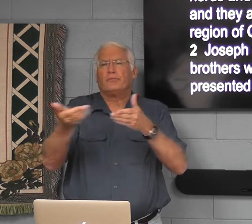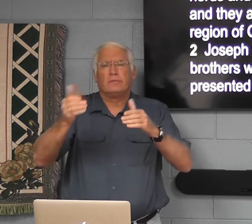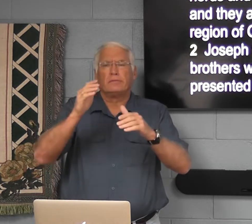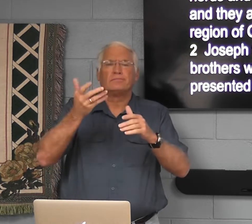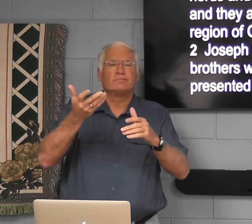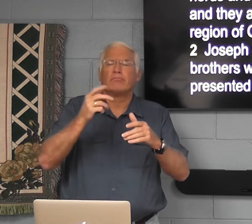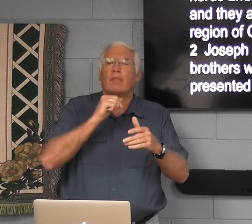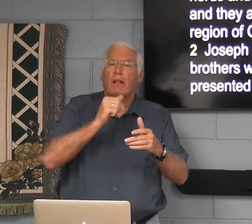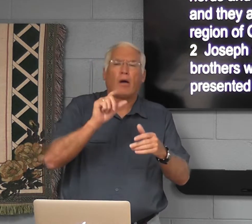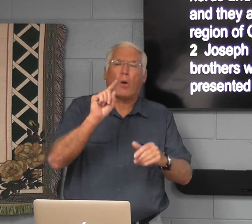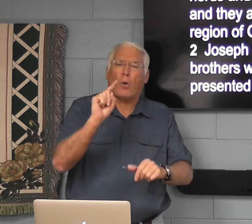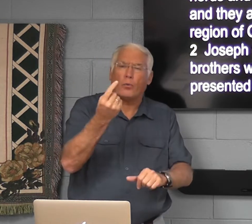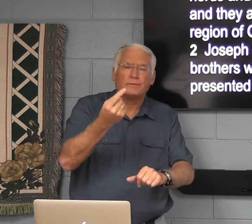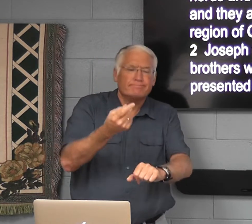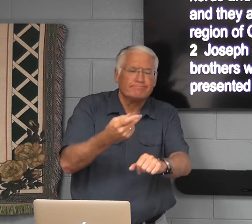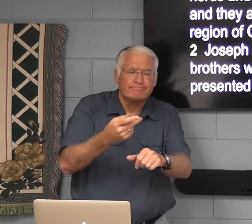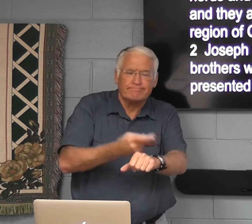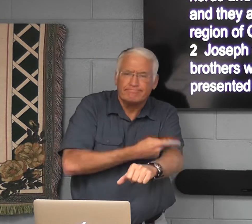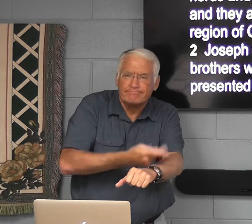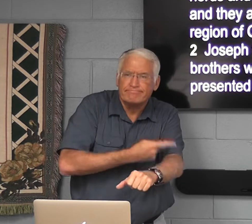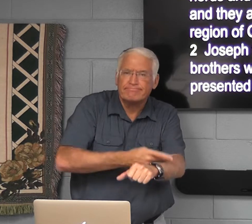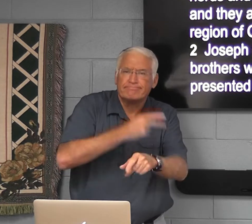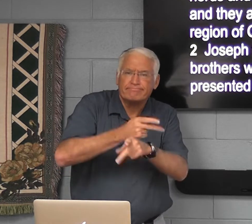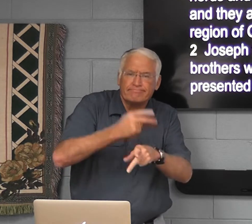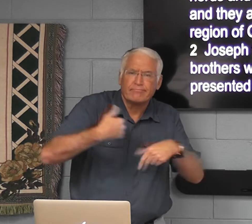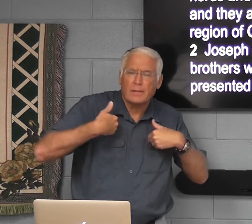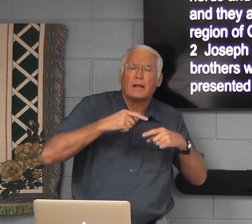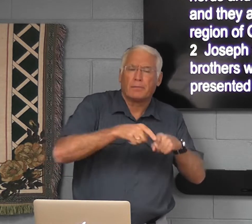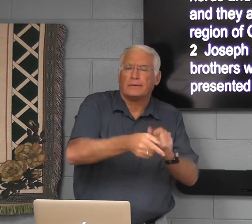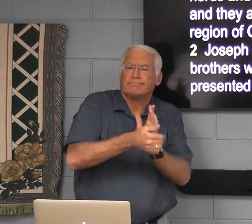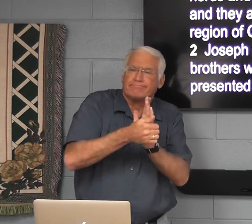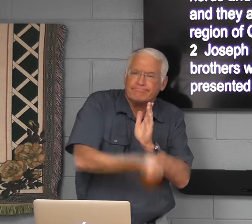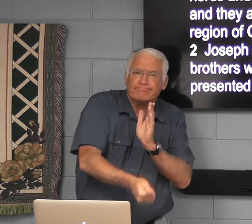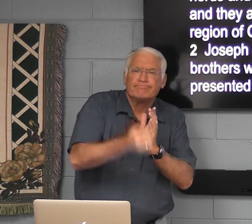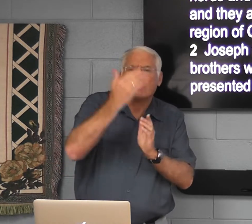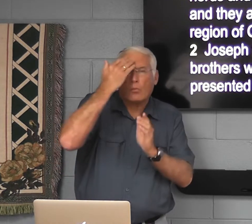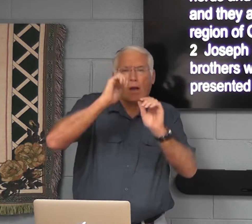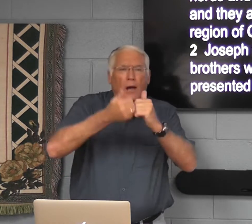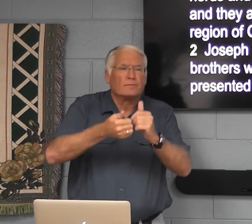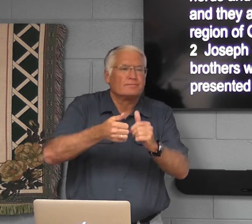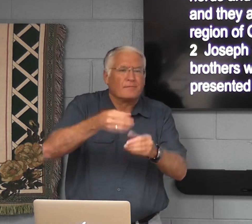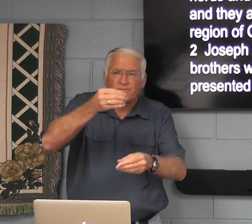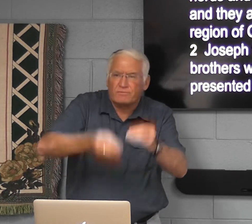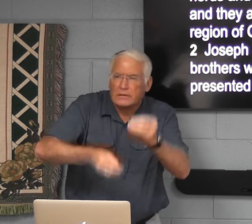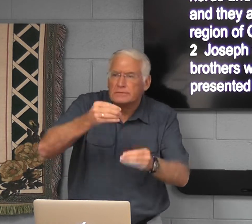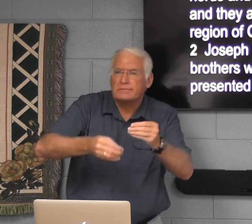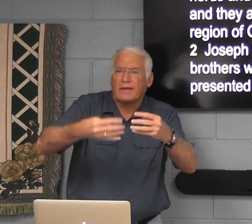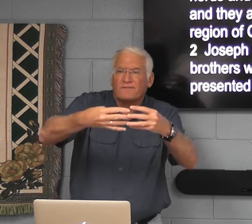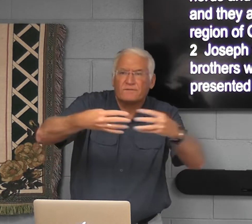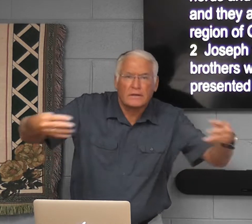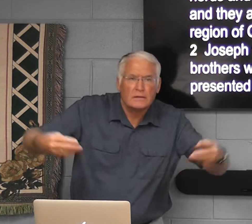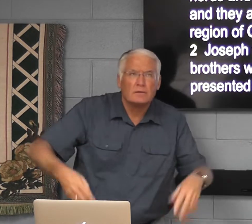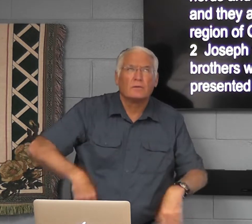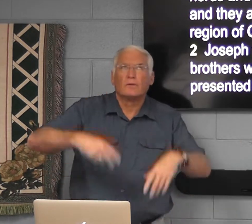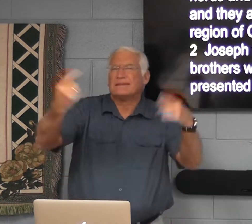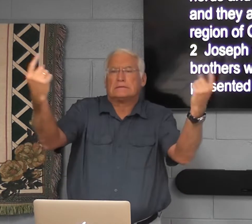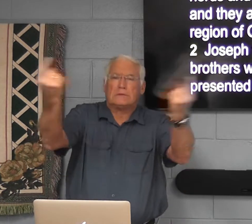to do other things, not only take care of animals, but how to fix